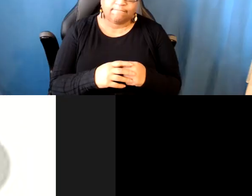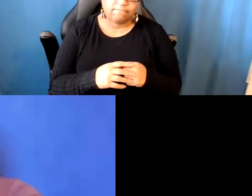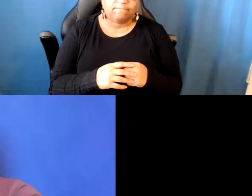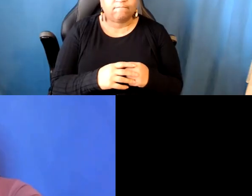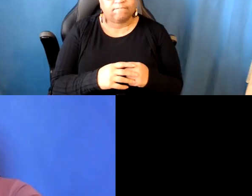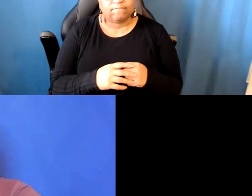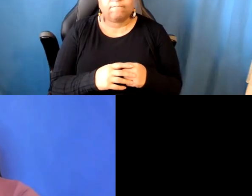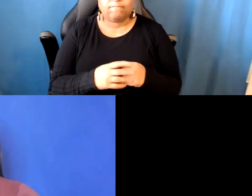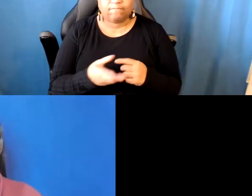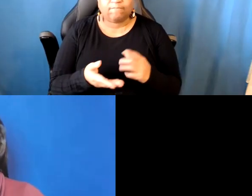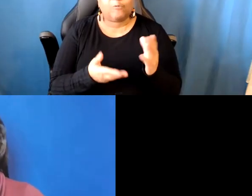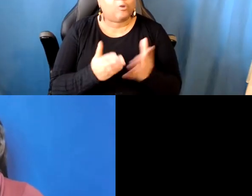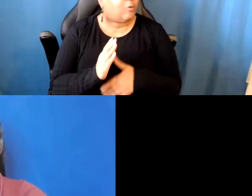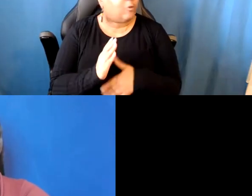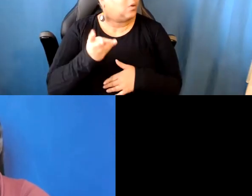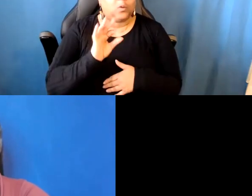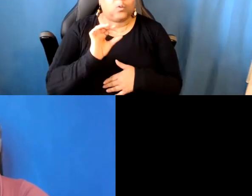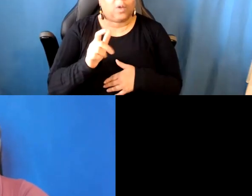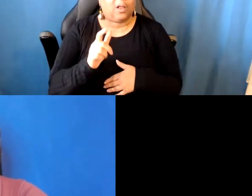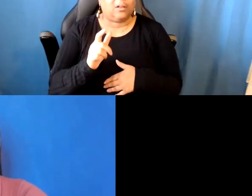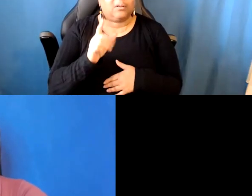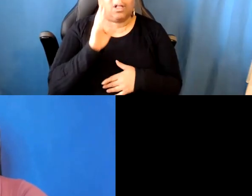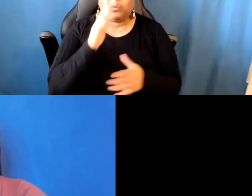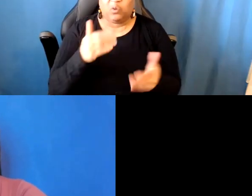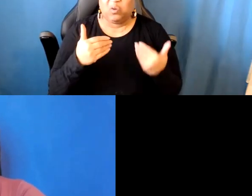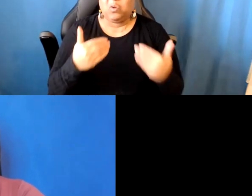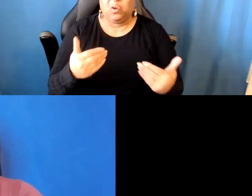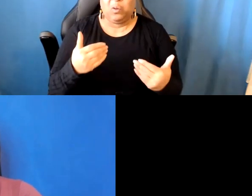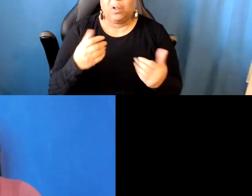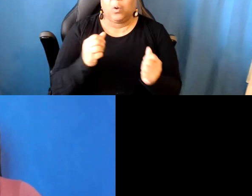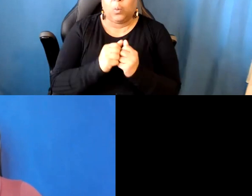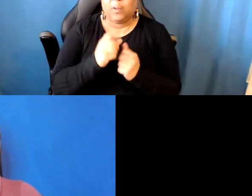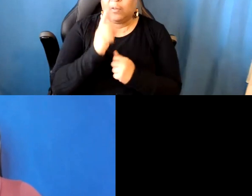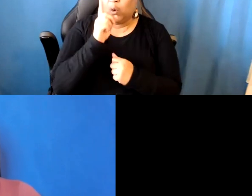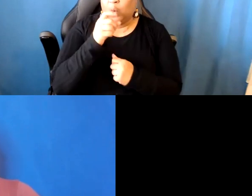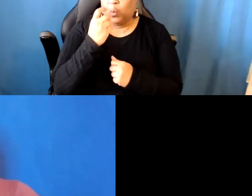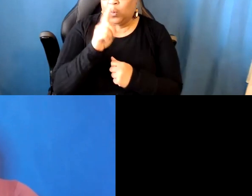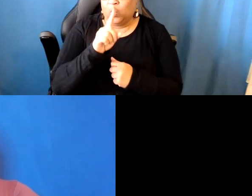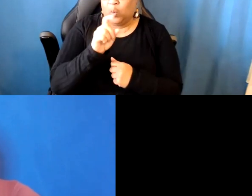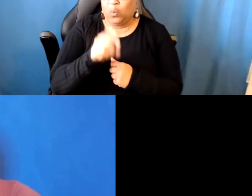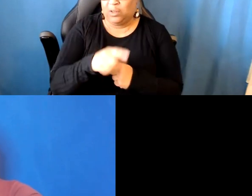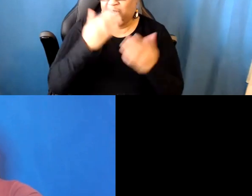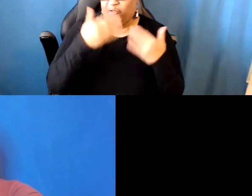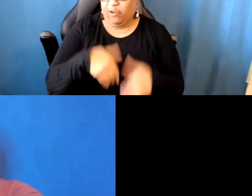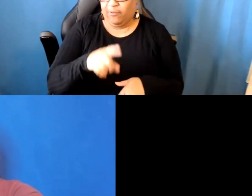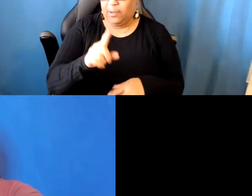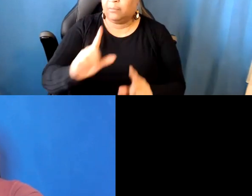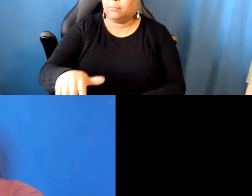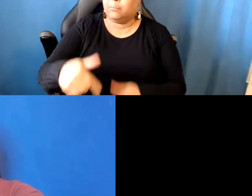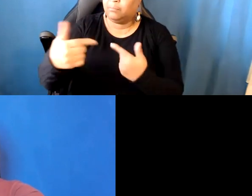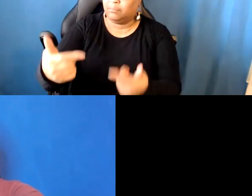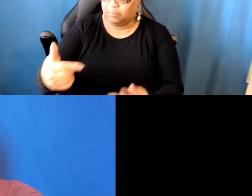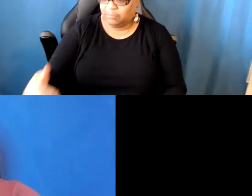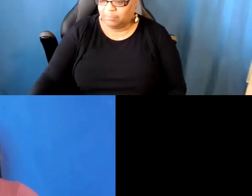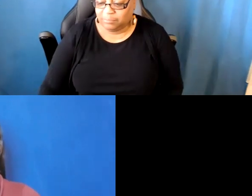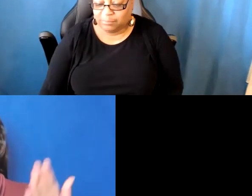All right. Well, I'm just going to go with the one that's right in front of me. Is technology art? Yes. Technology is